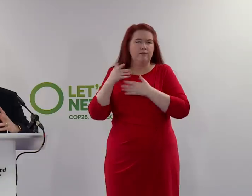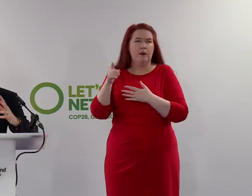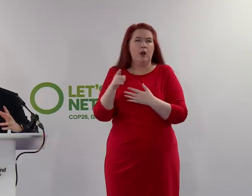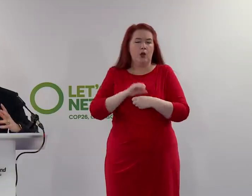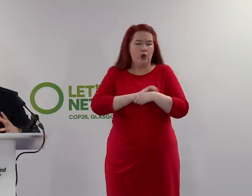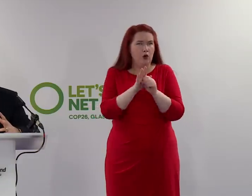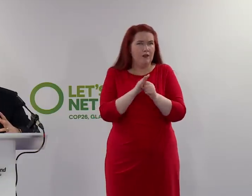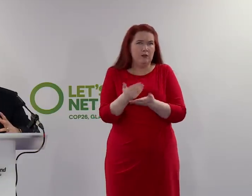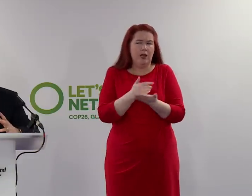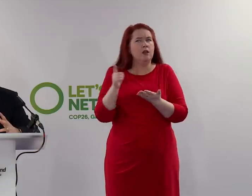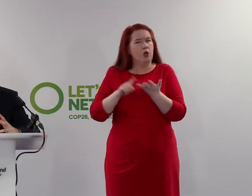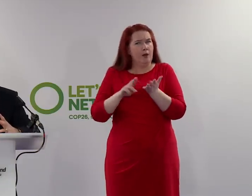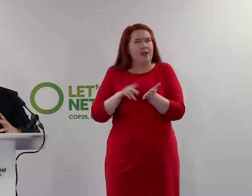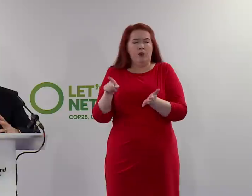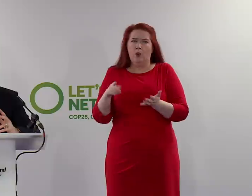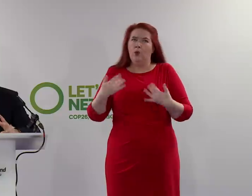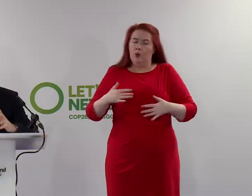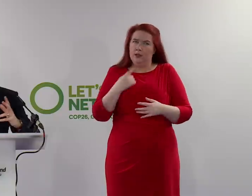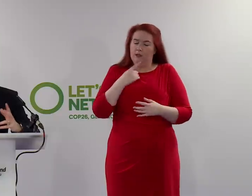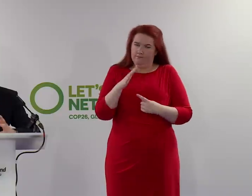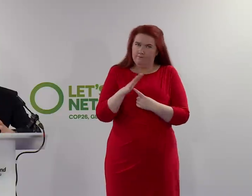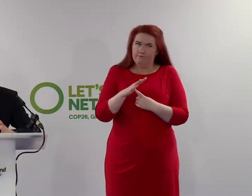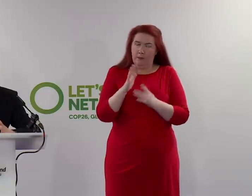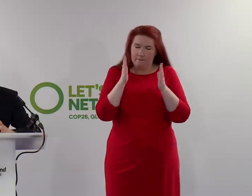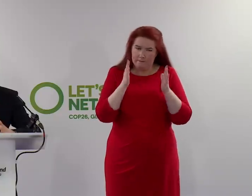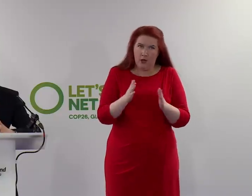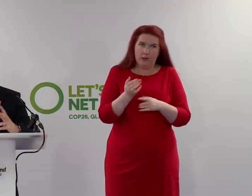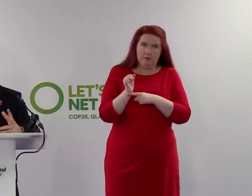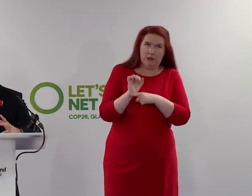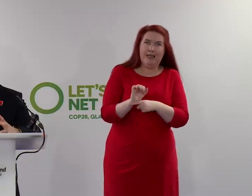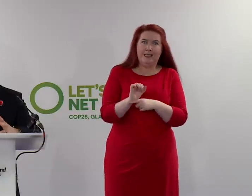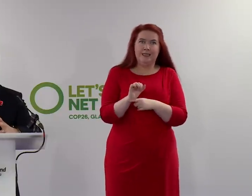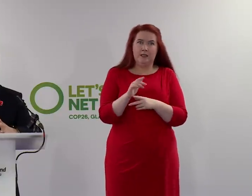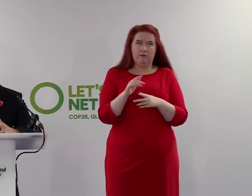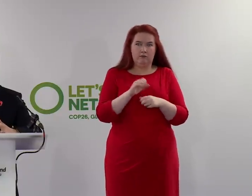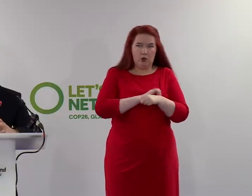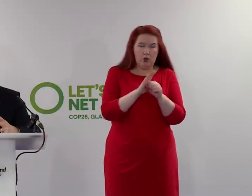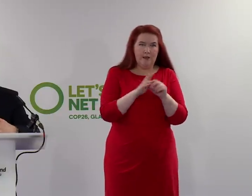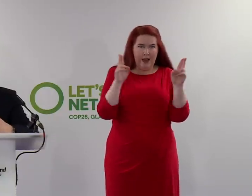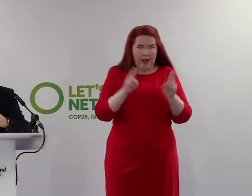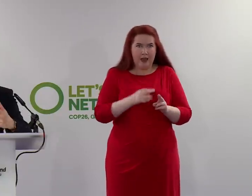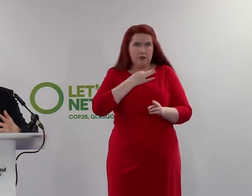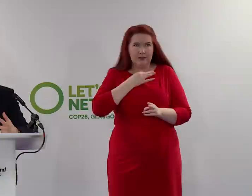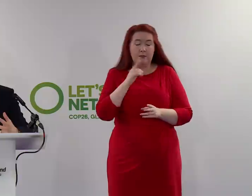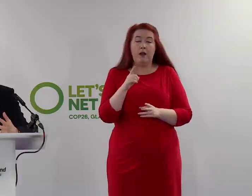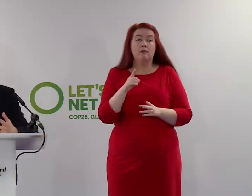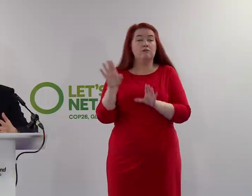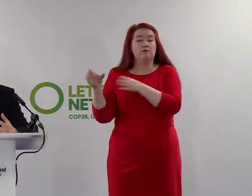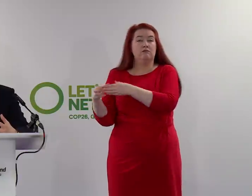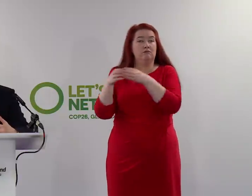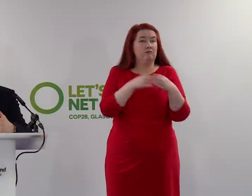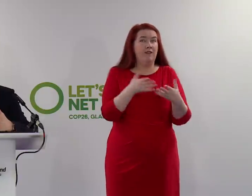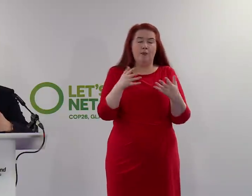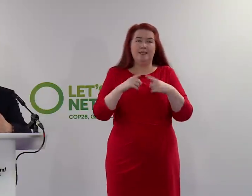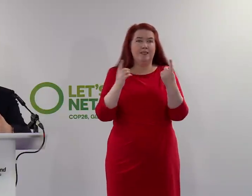Nations is very seized of the importance of doing everything possible around the event to minimise the risks of transmission. But delegations from countries across the